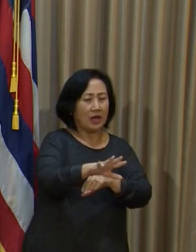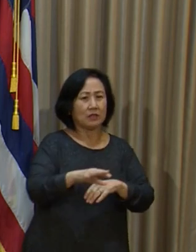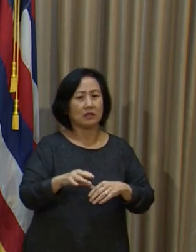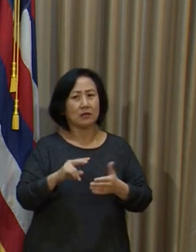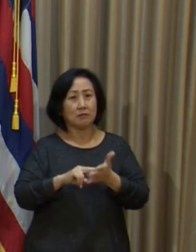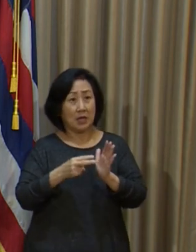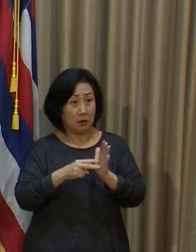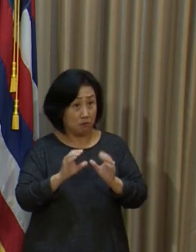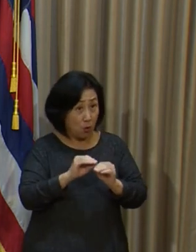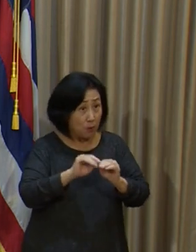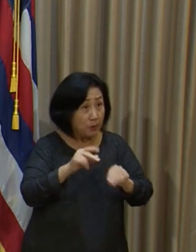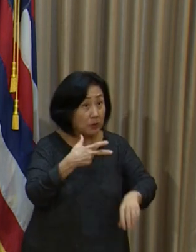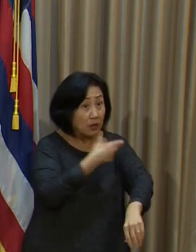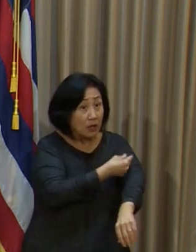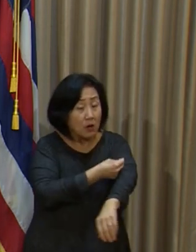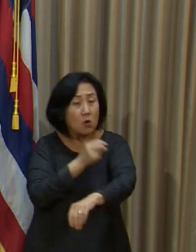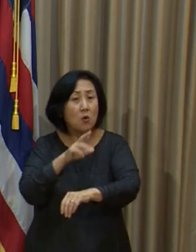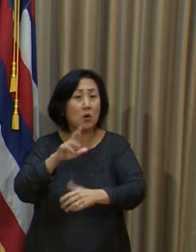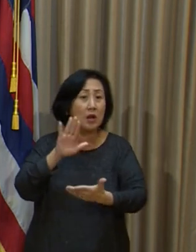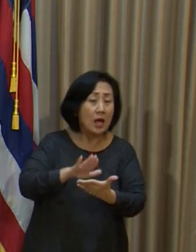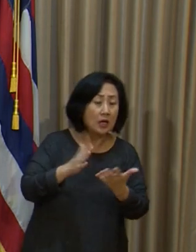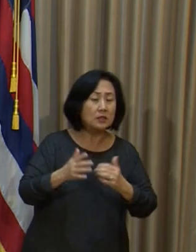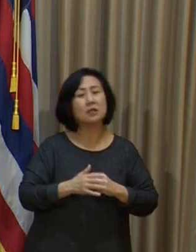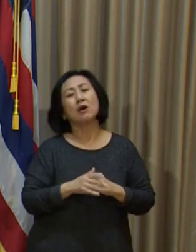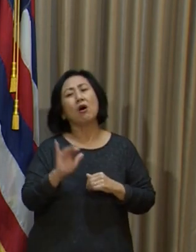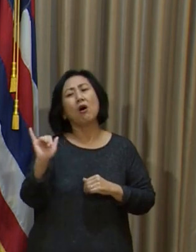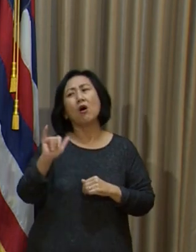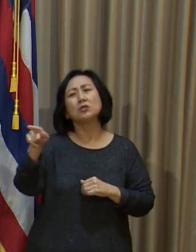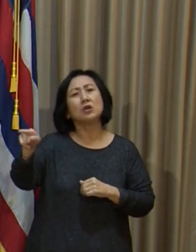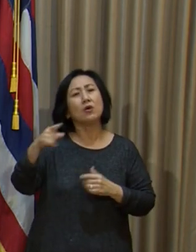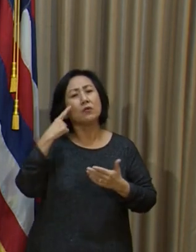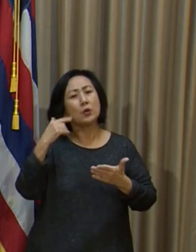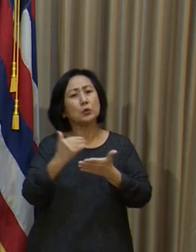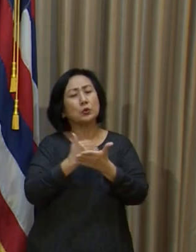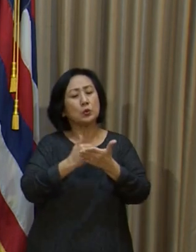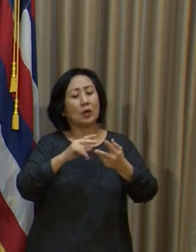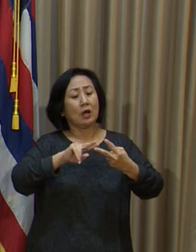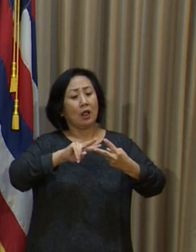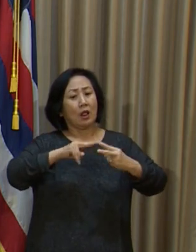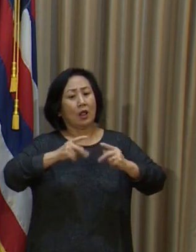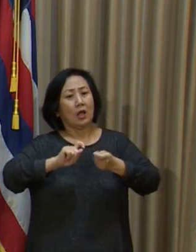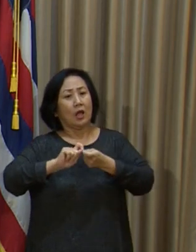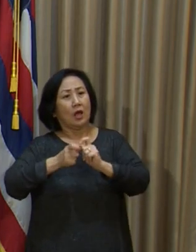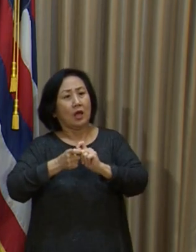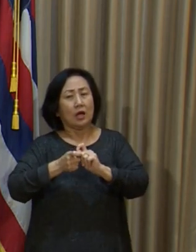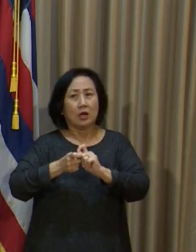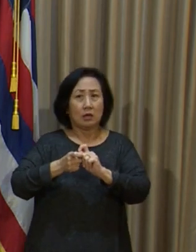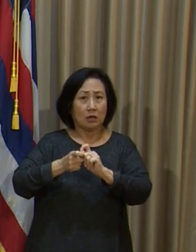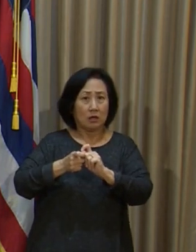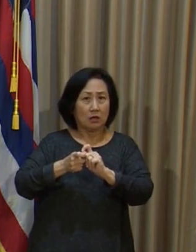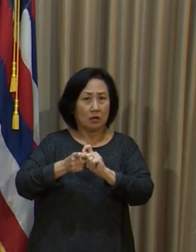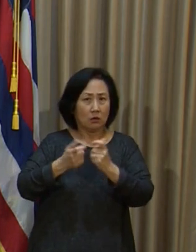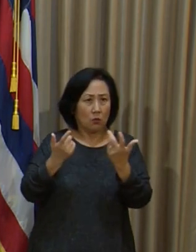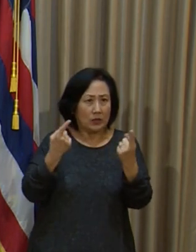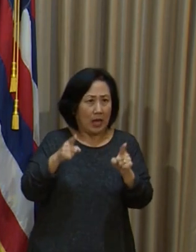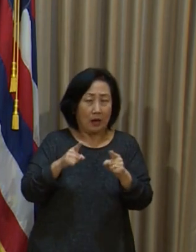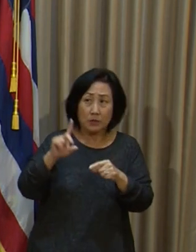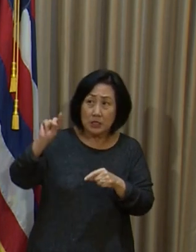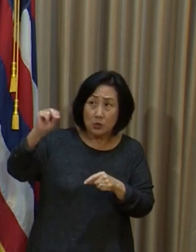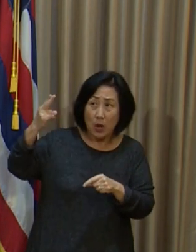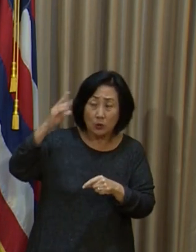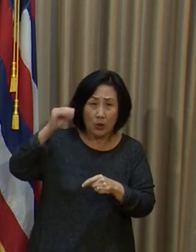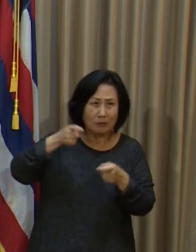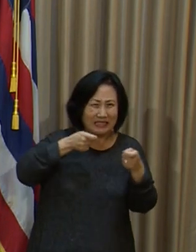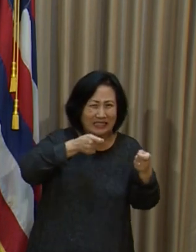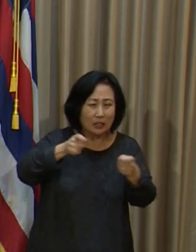vaccine? And also, what that will mean for maybe the communications with DOH going forward, trying to get more people